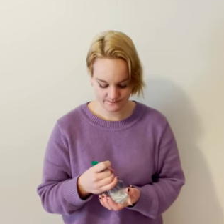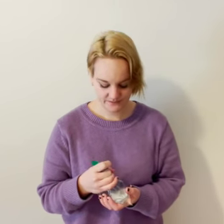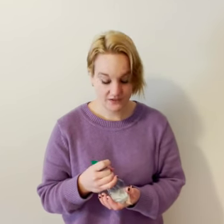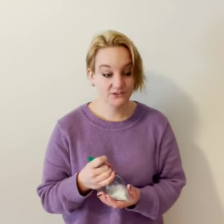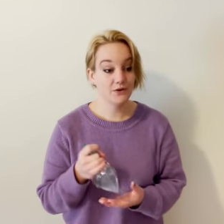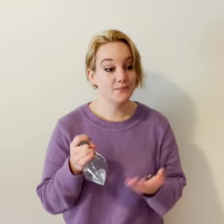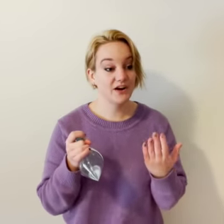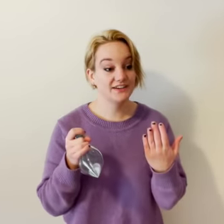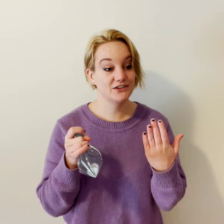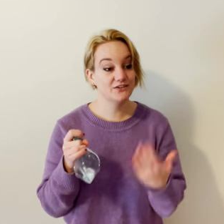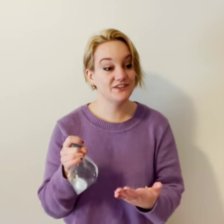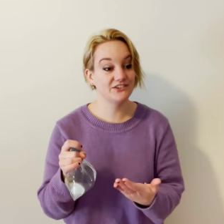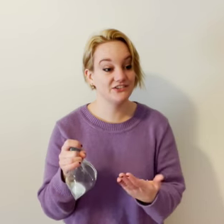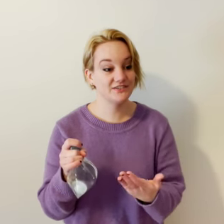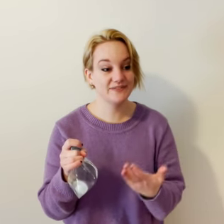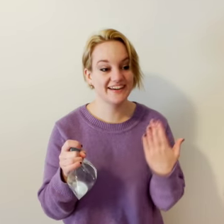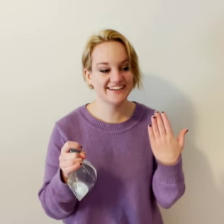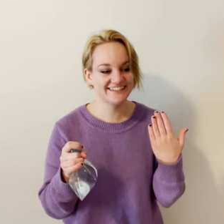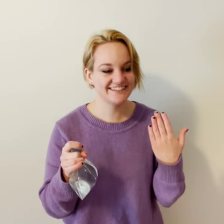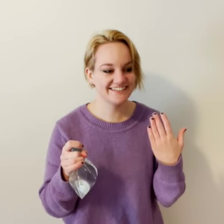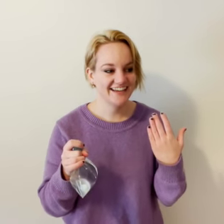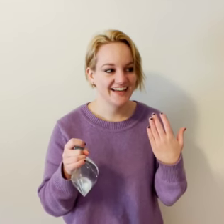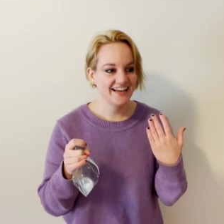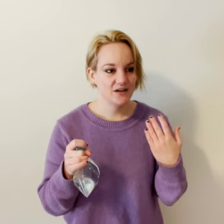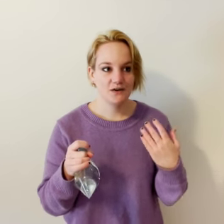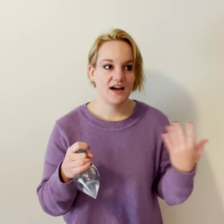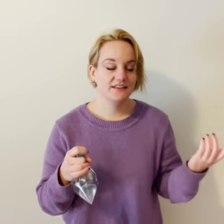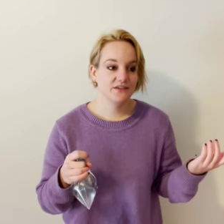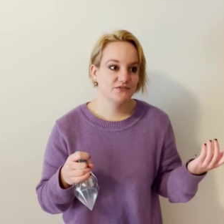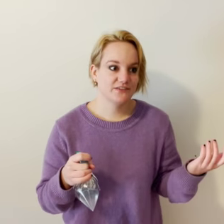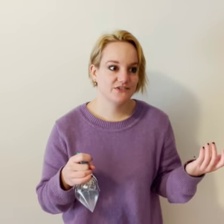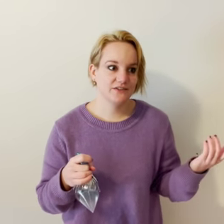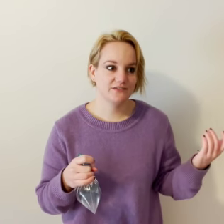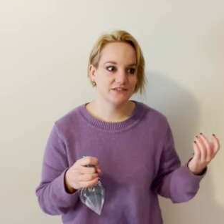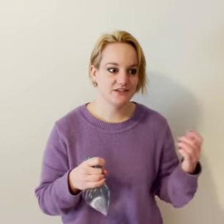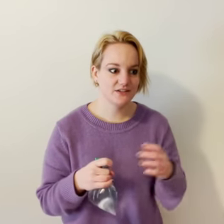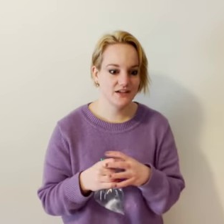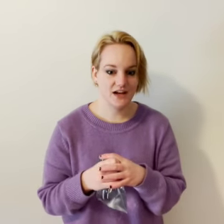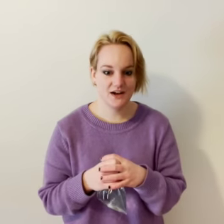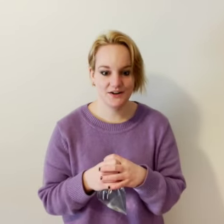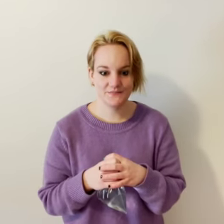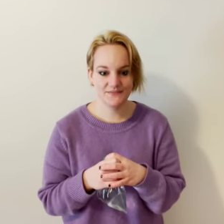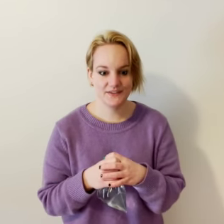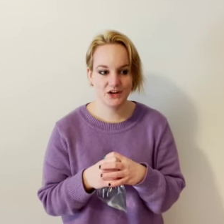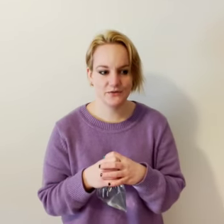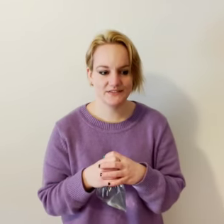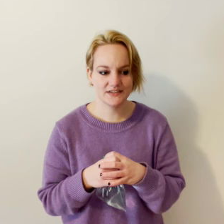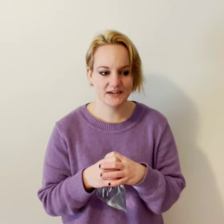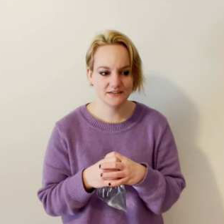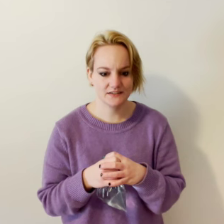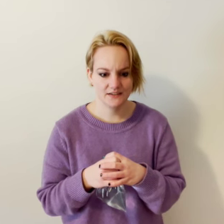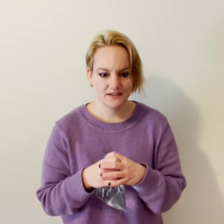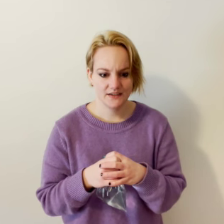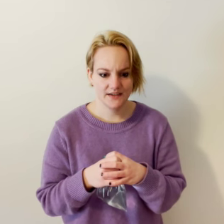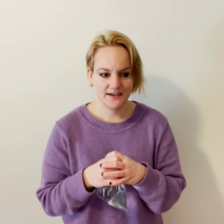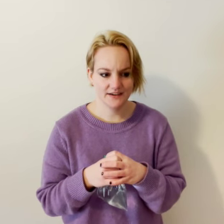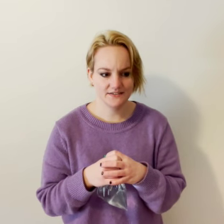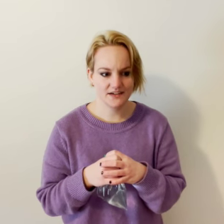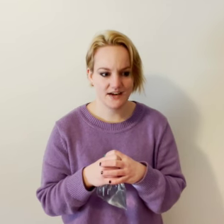so I brought you a fish because I loved fish when I was little um they always died and I